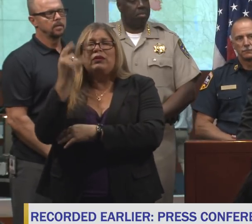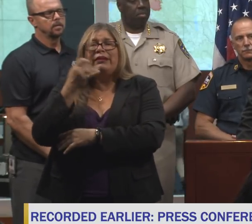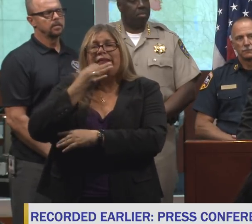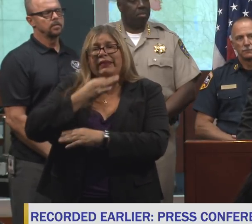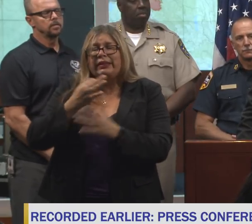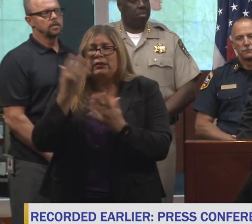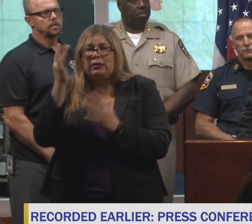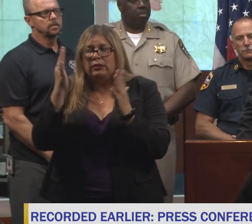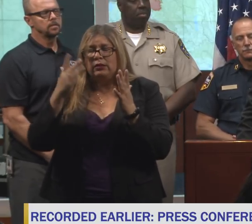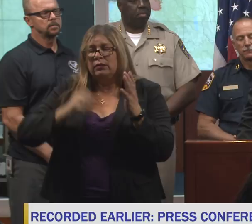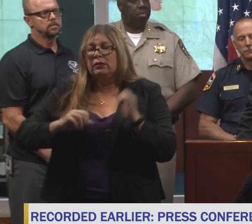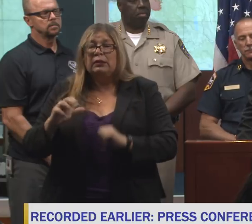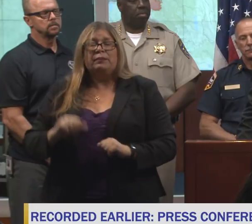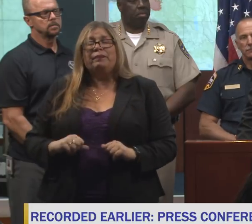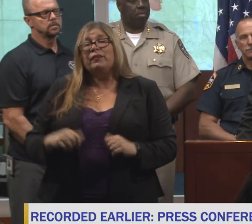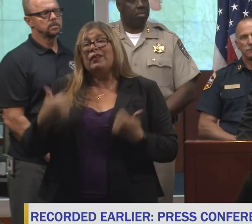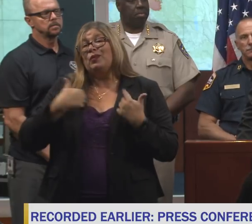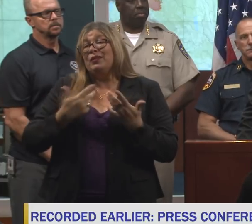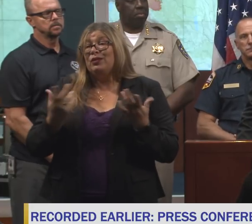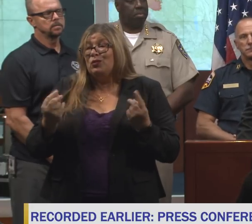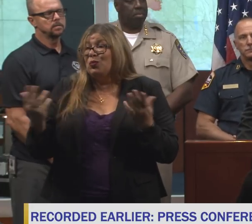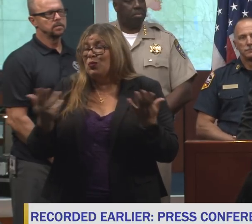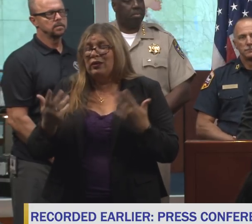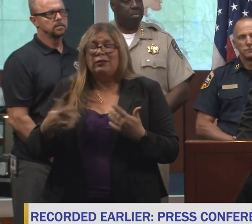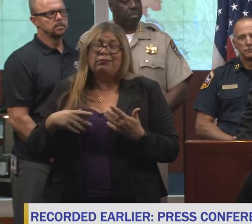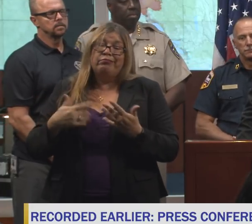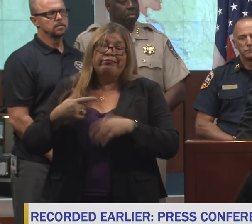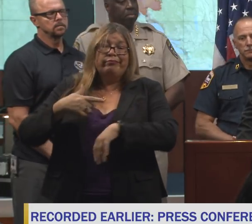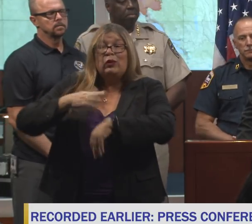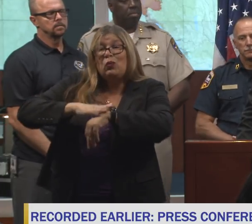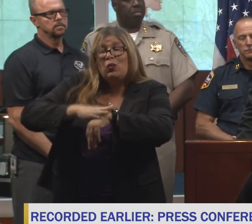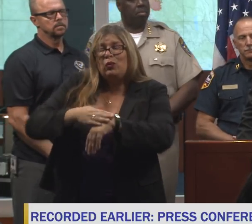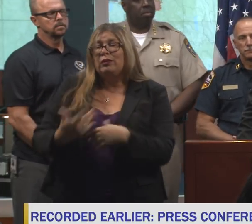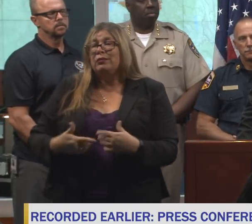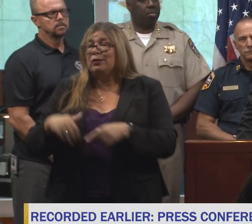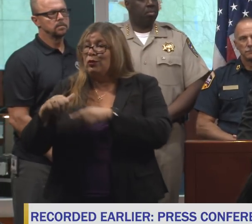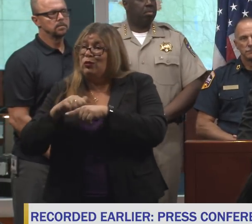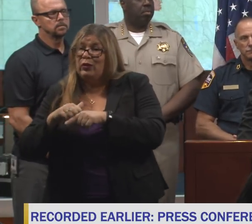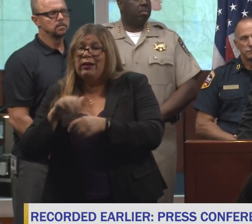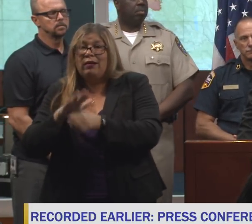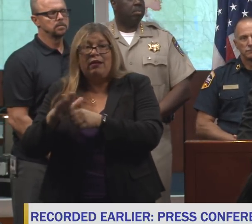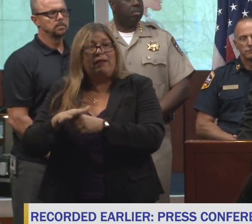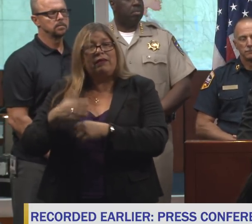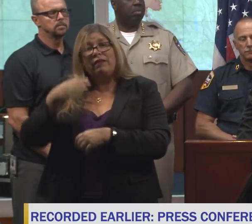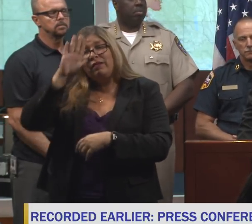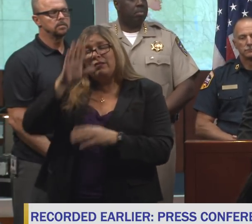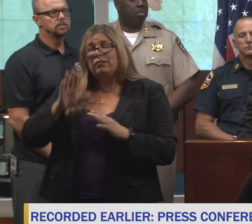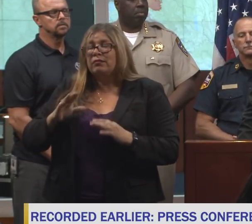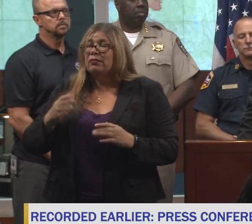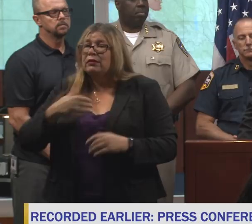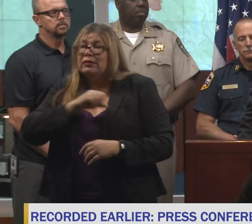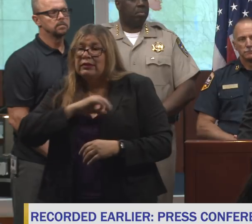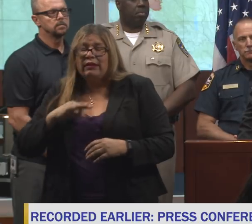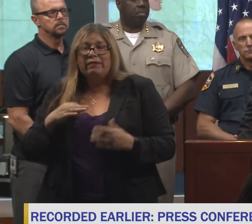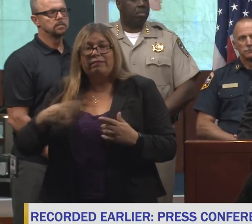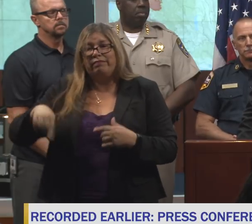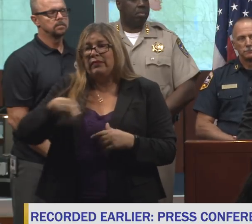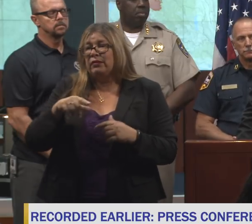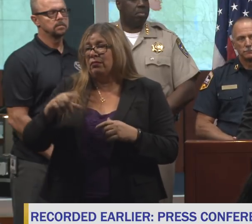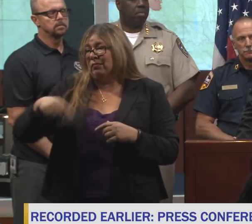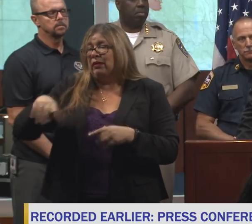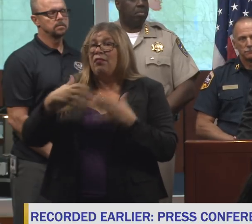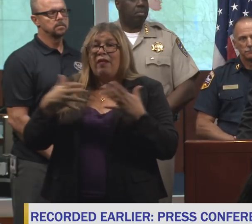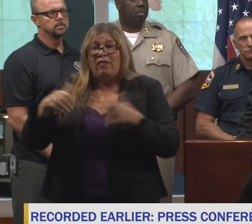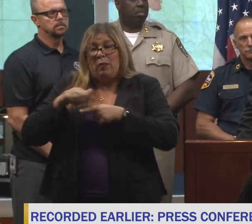both in warning and having enough trained personnel being ready. So there's lots of practice. People are doing everything they